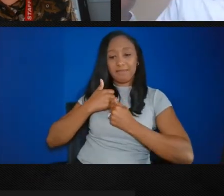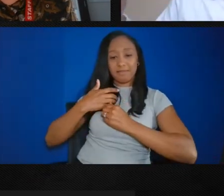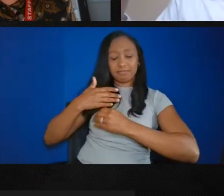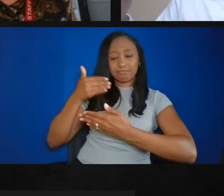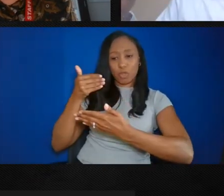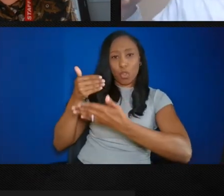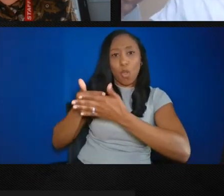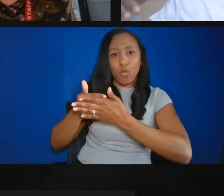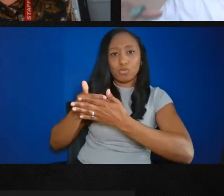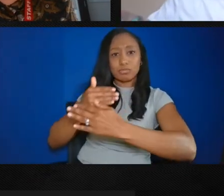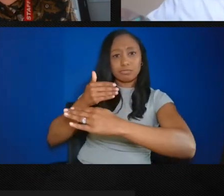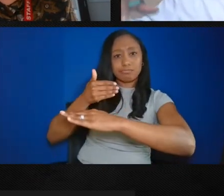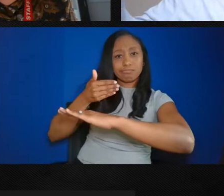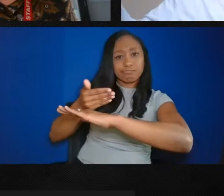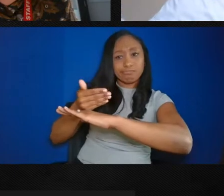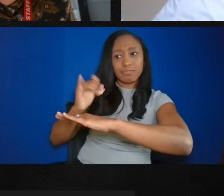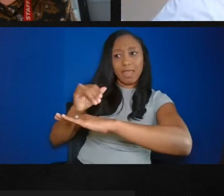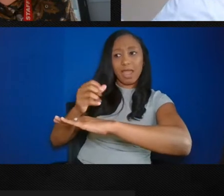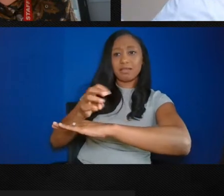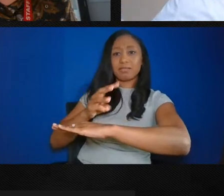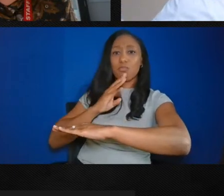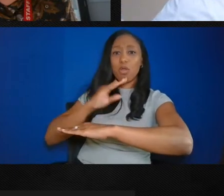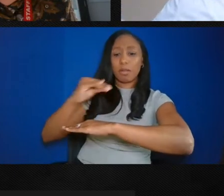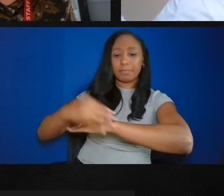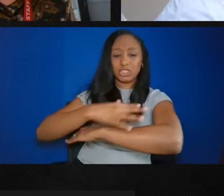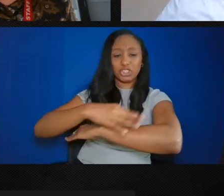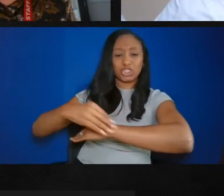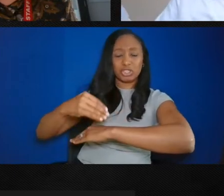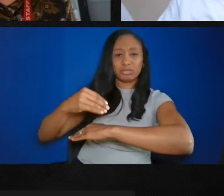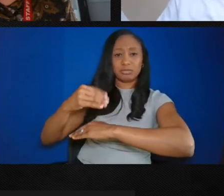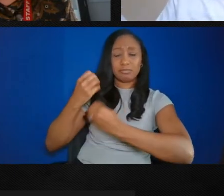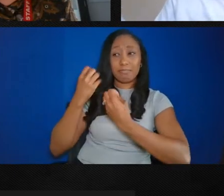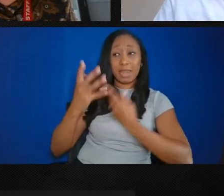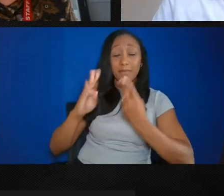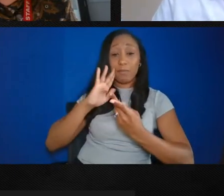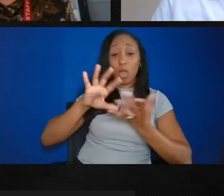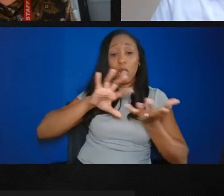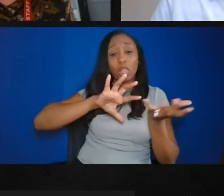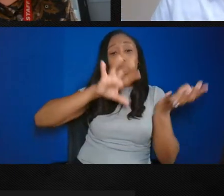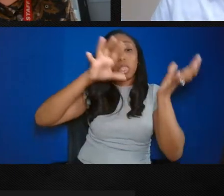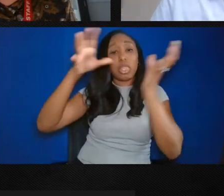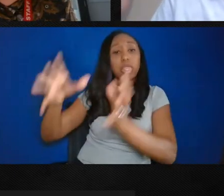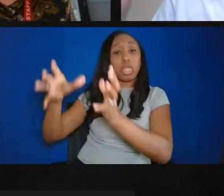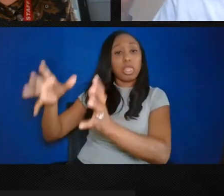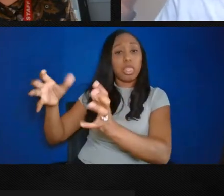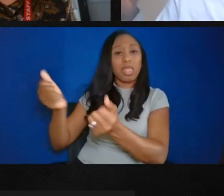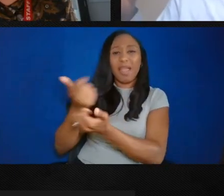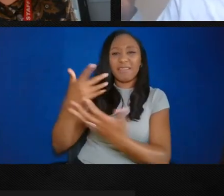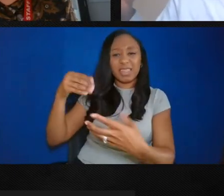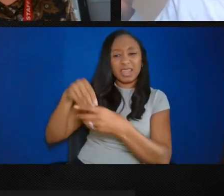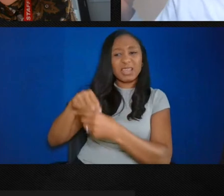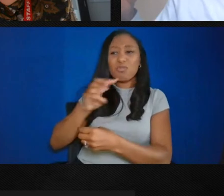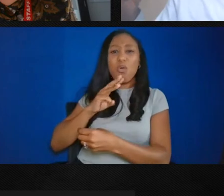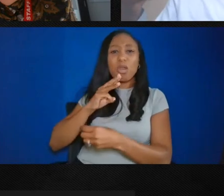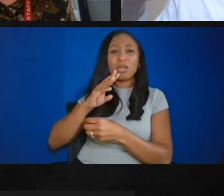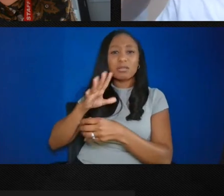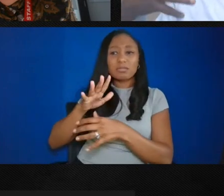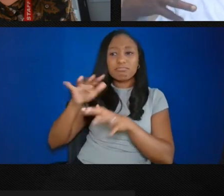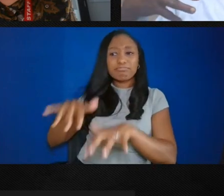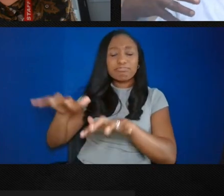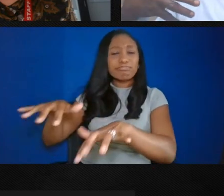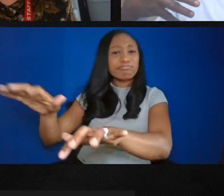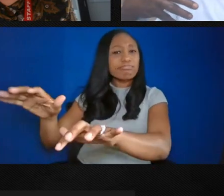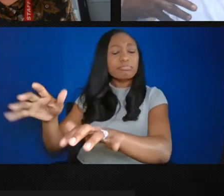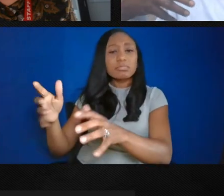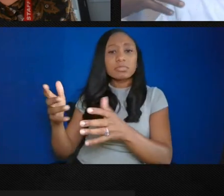sewer. People were dumping everything. I don't know. I grew up in Baltimore, 1953, and